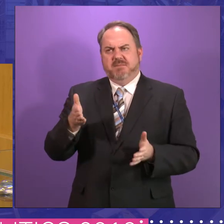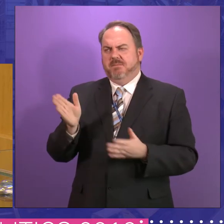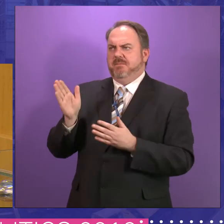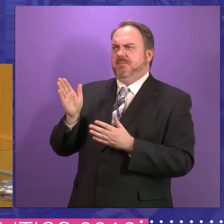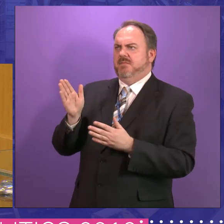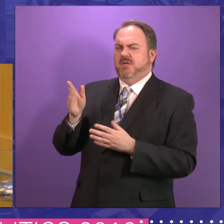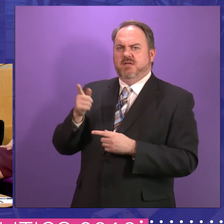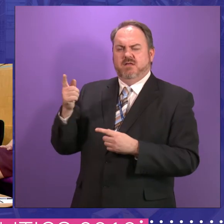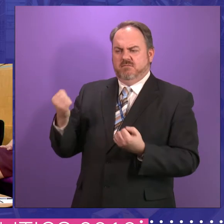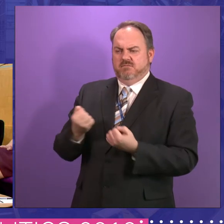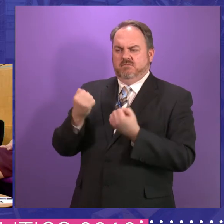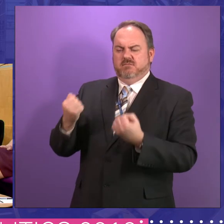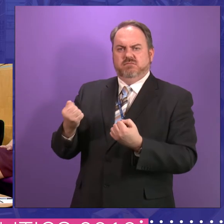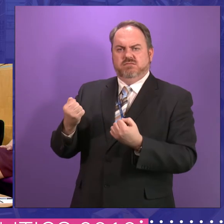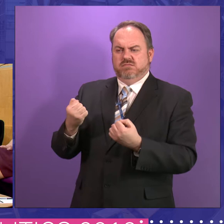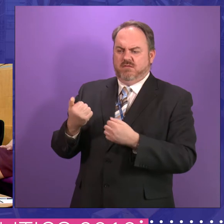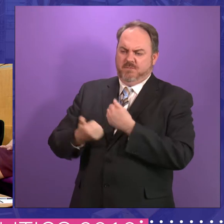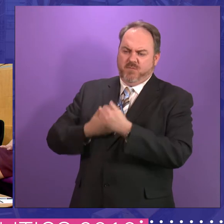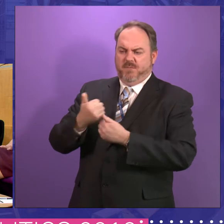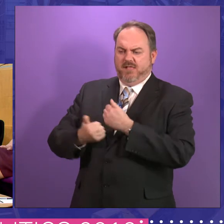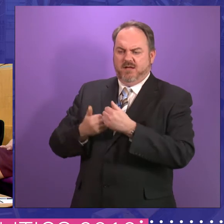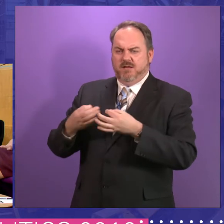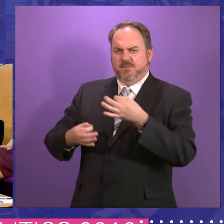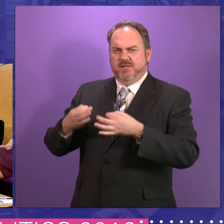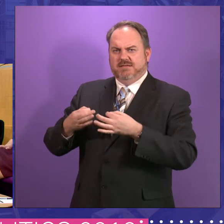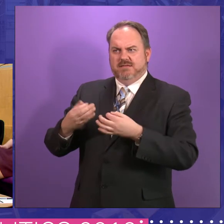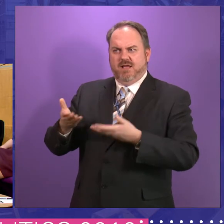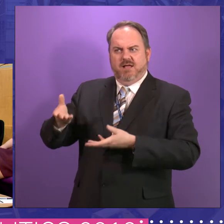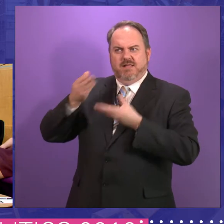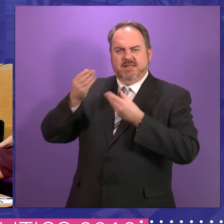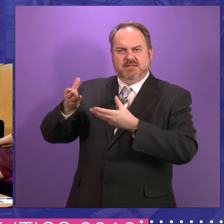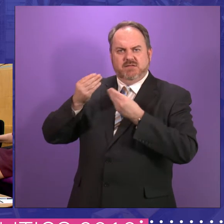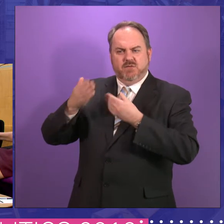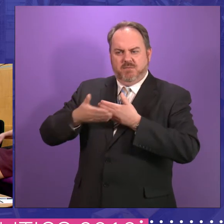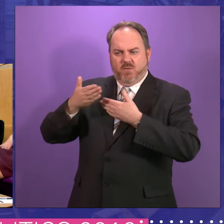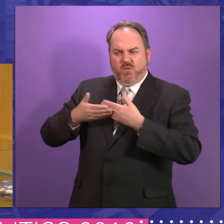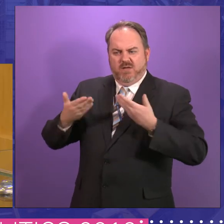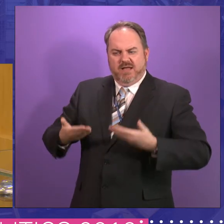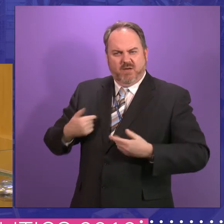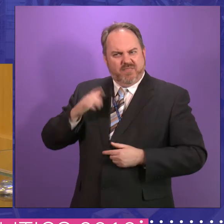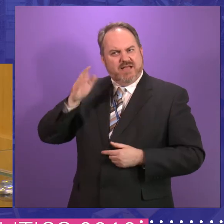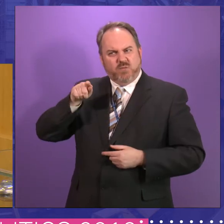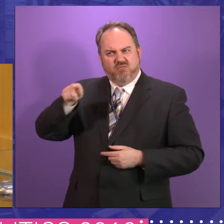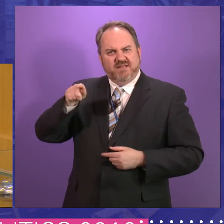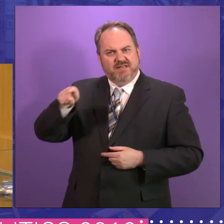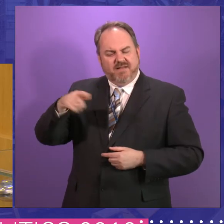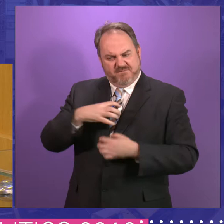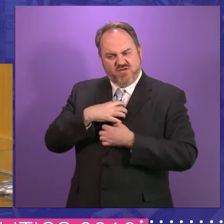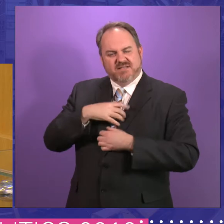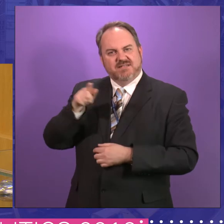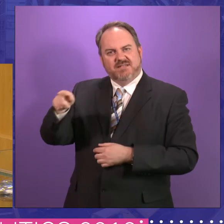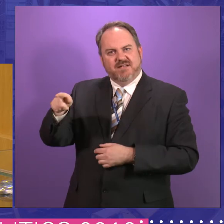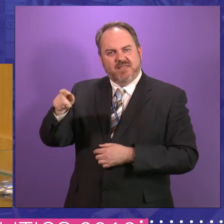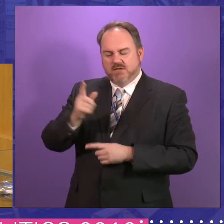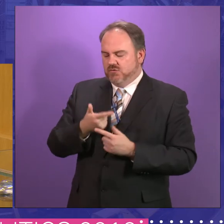are commanding people's attention in a way that they haven't done for very many, many years. I do find that frightening. I find that